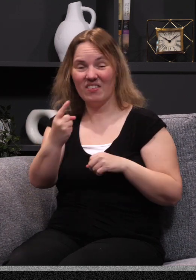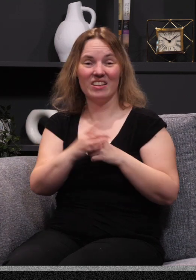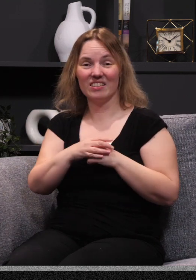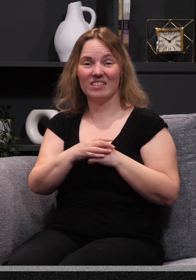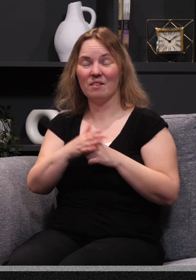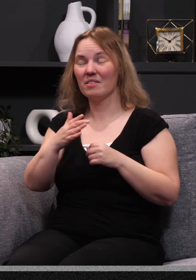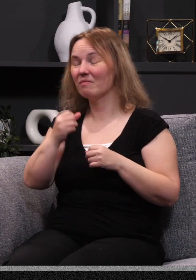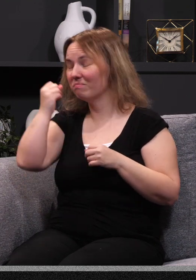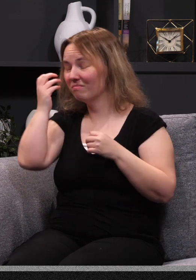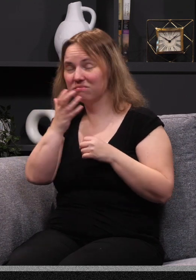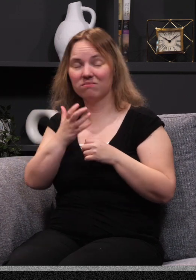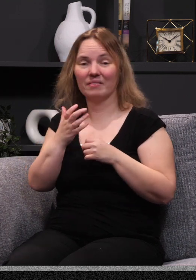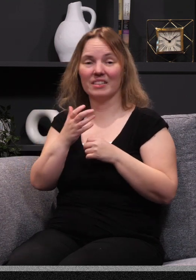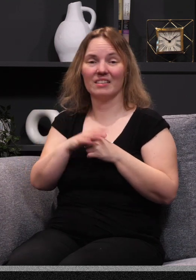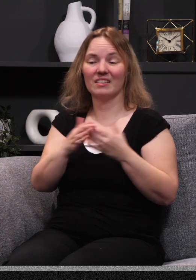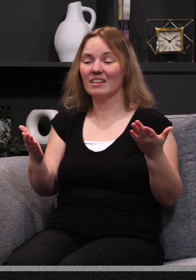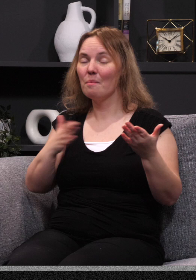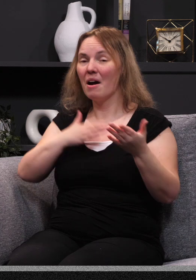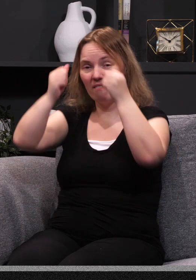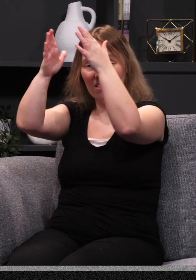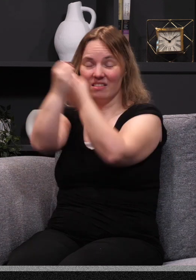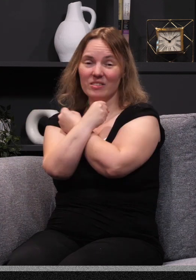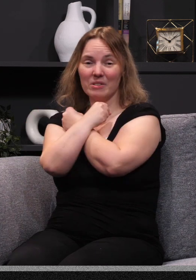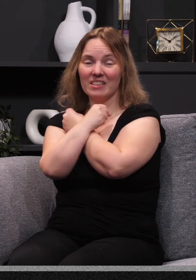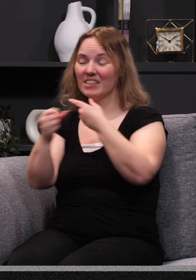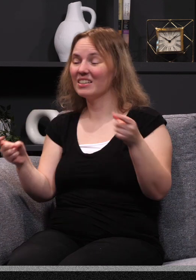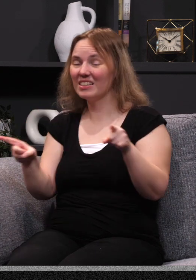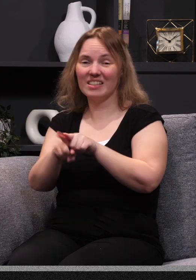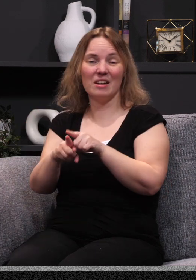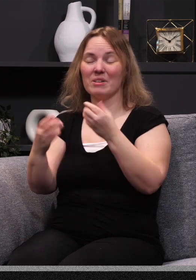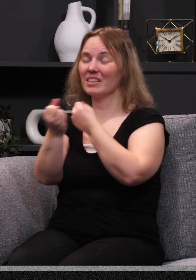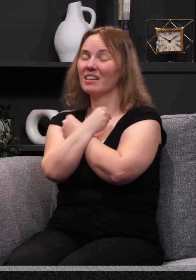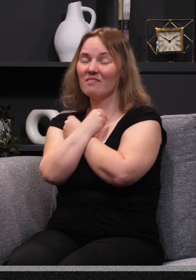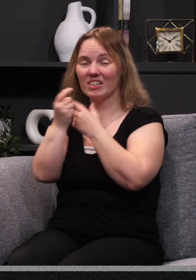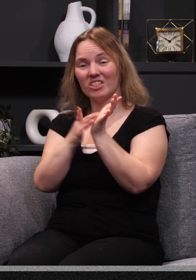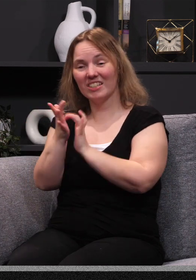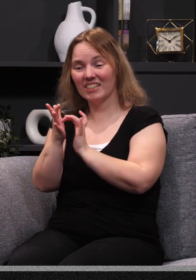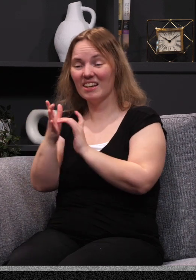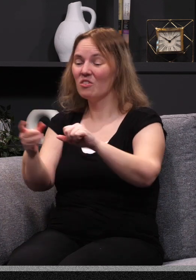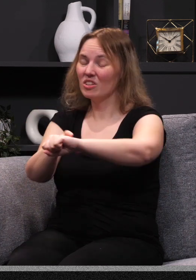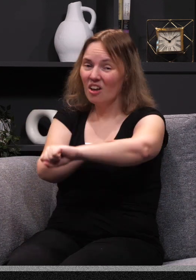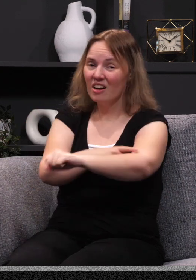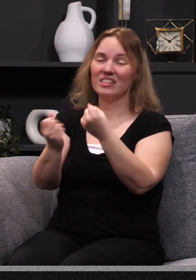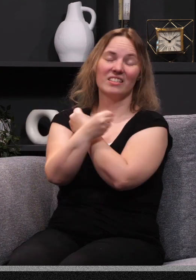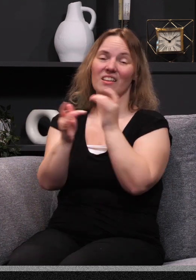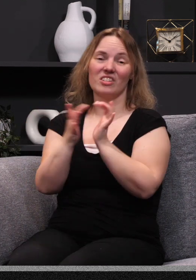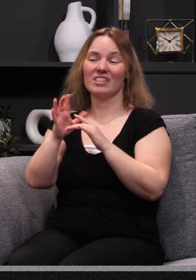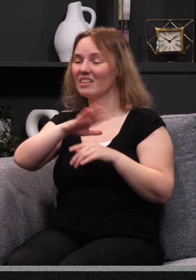us. And the amazing thing is my father loves me as much as he loves Jesus, and he loves me for as long as he has loved Jesus, and that will never